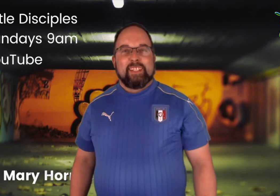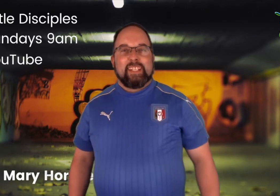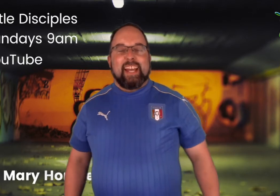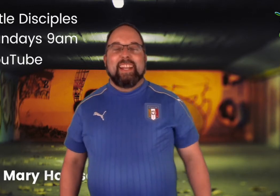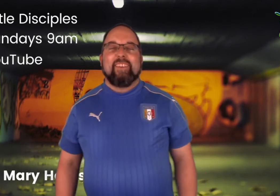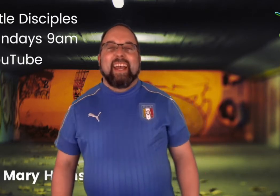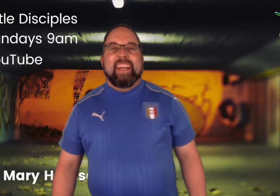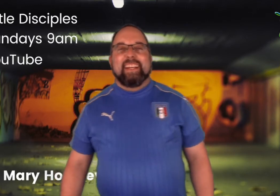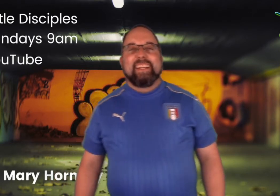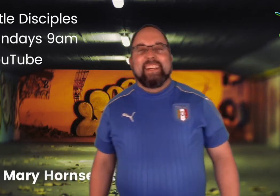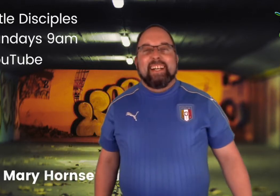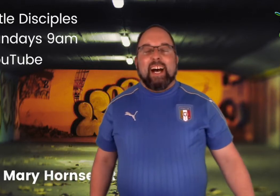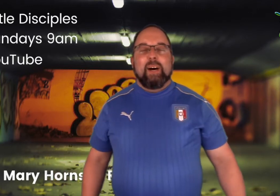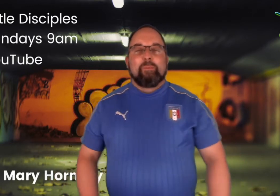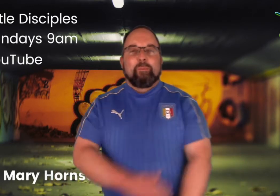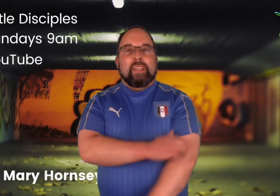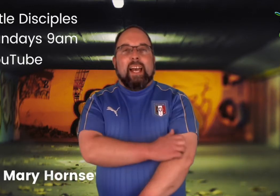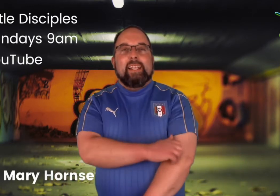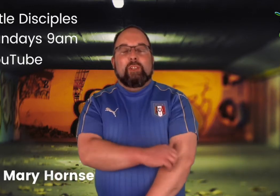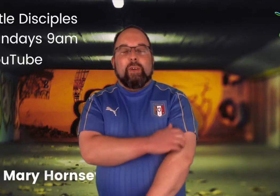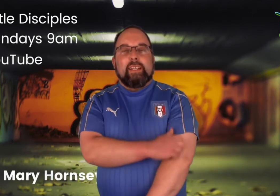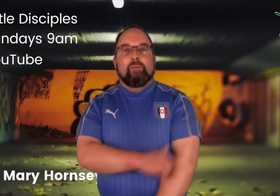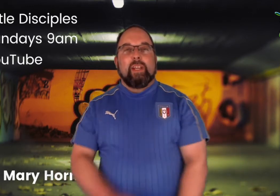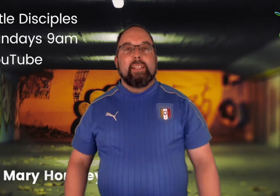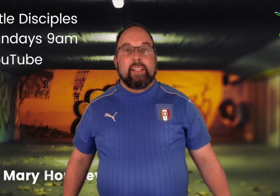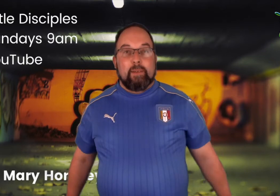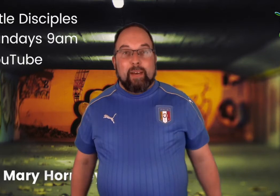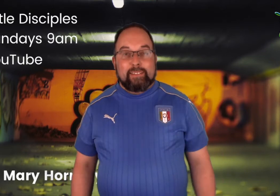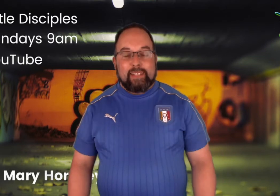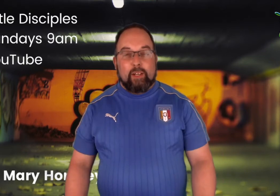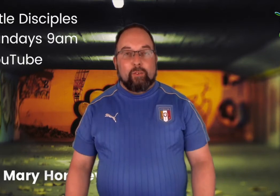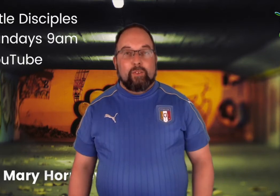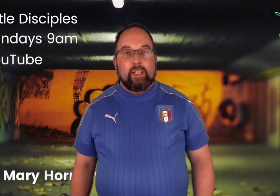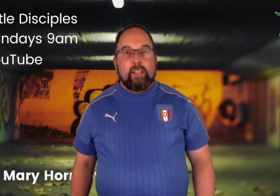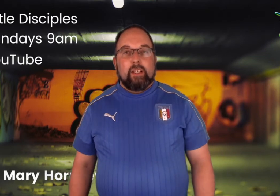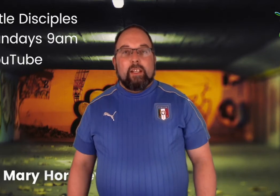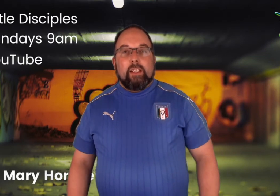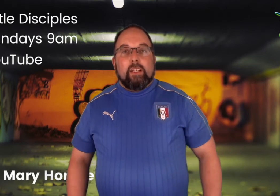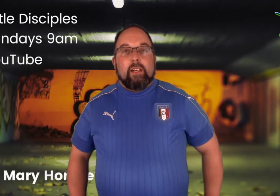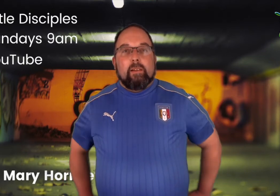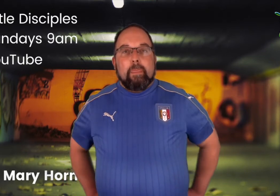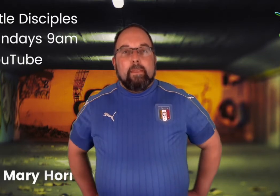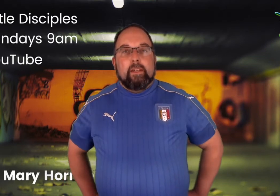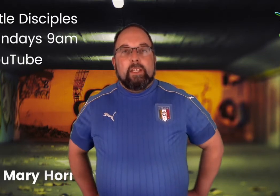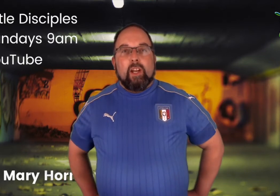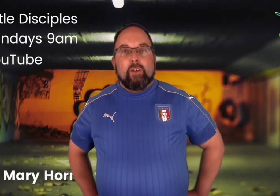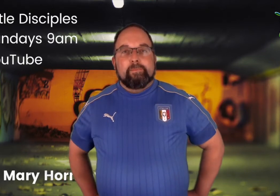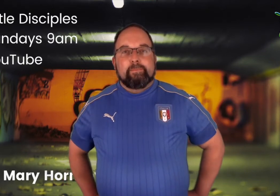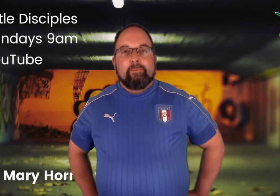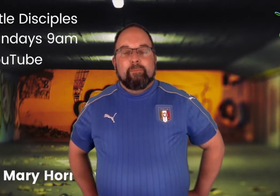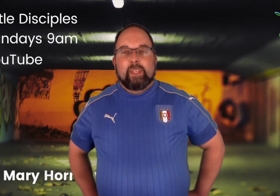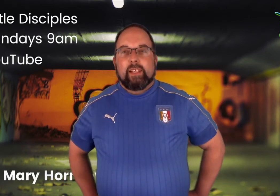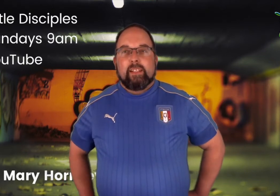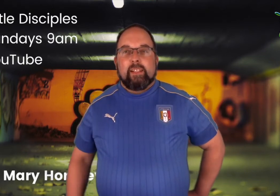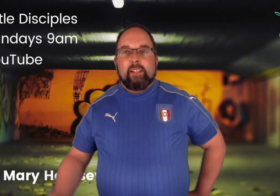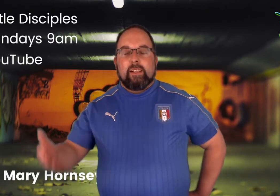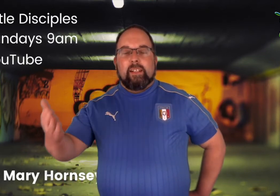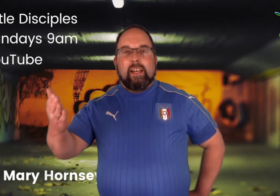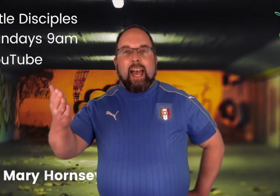Anyway, I enjoyed reading it myself. You know, have